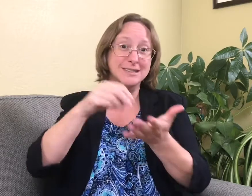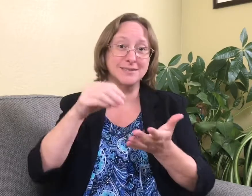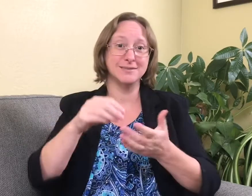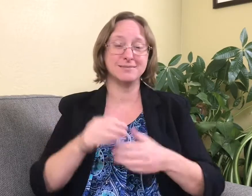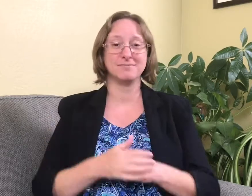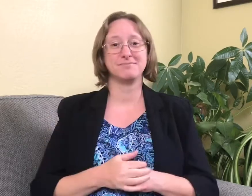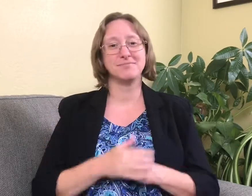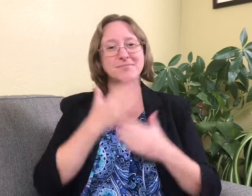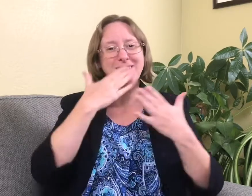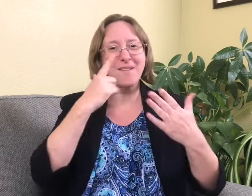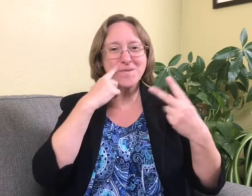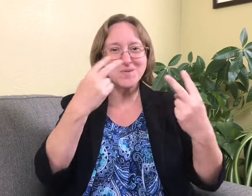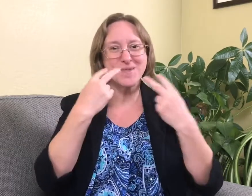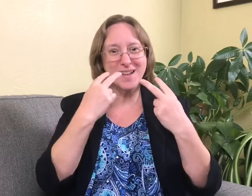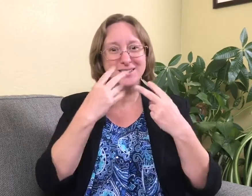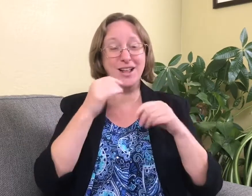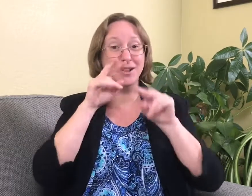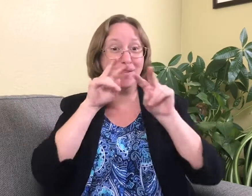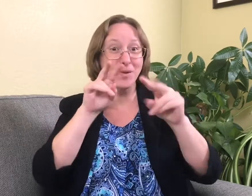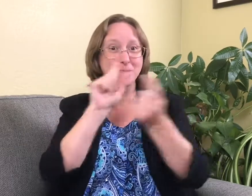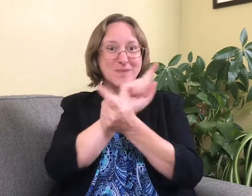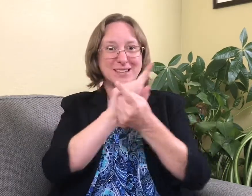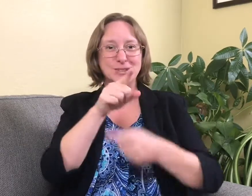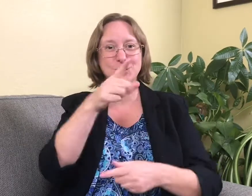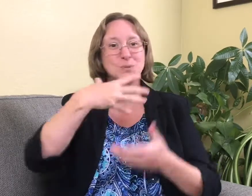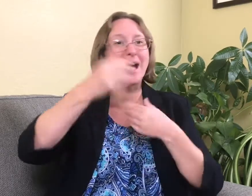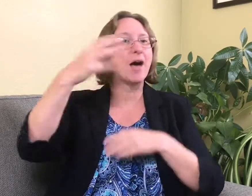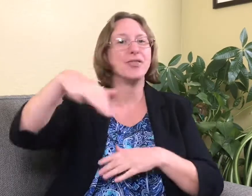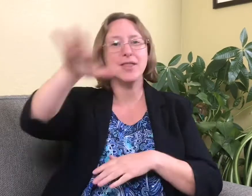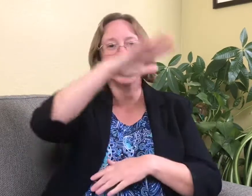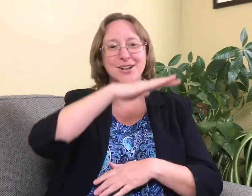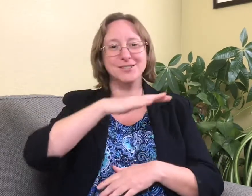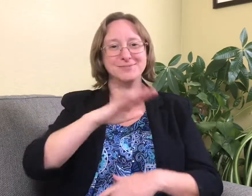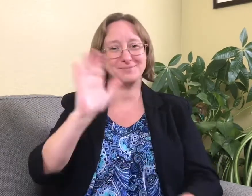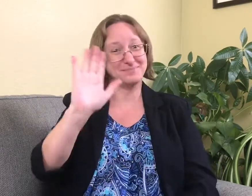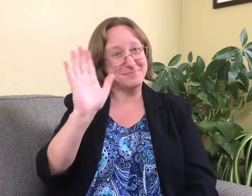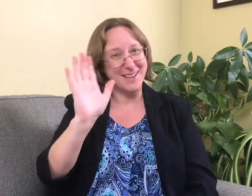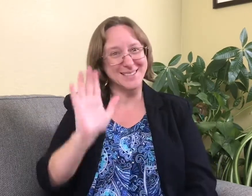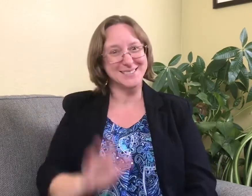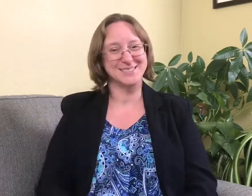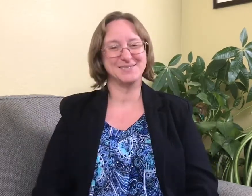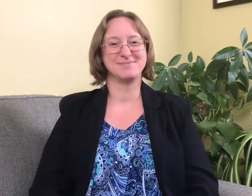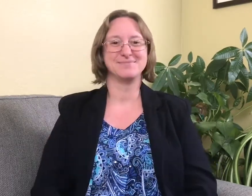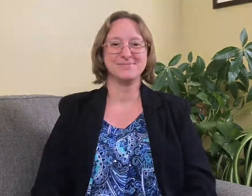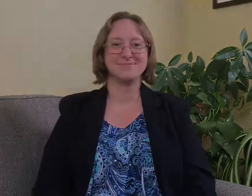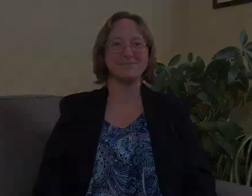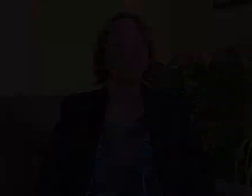their future learning. Thank you for watching, and I look forward to meeting you out there. Bye. Bye. Bye.